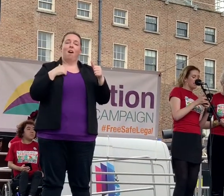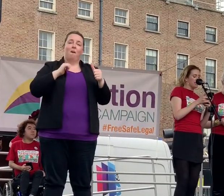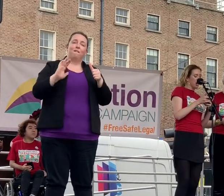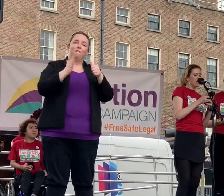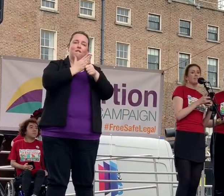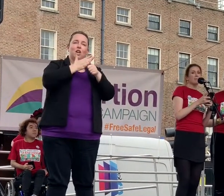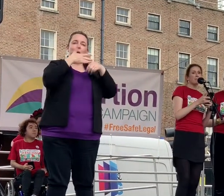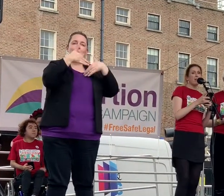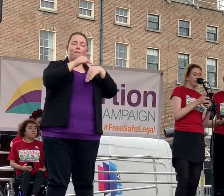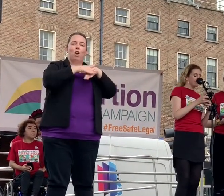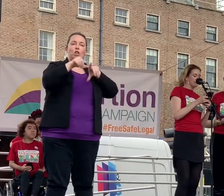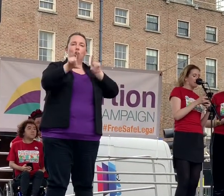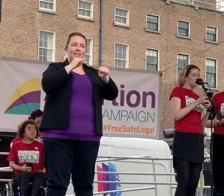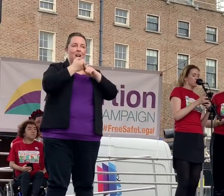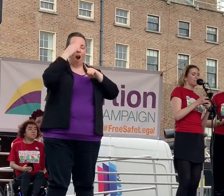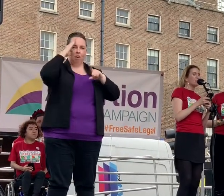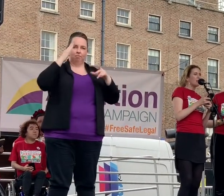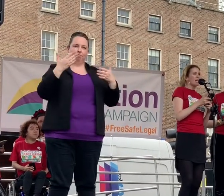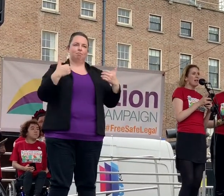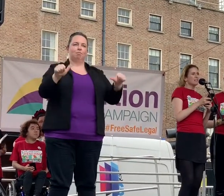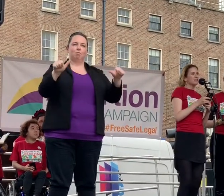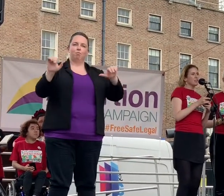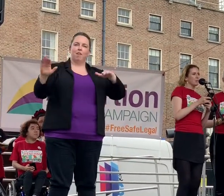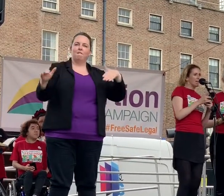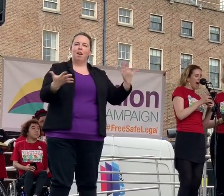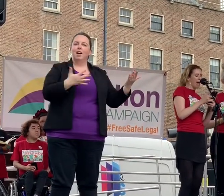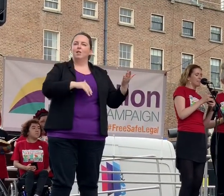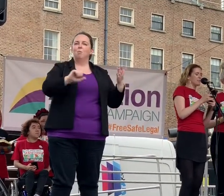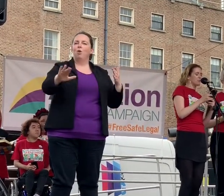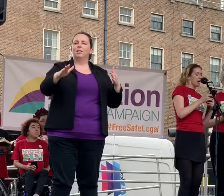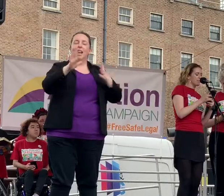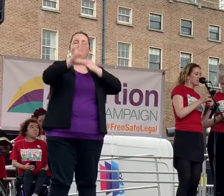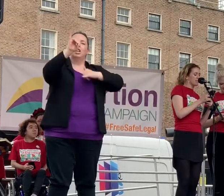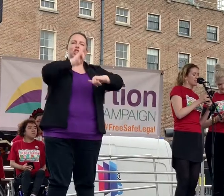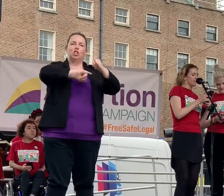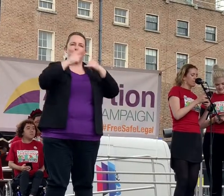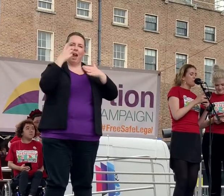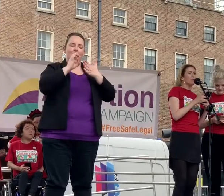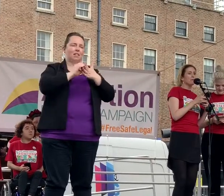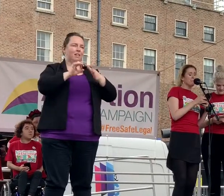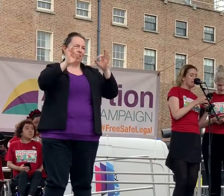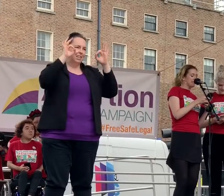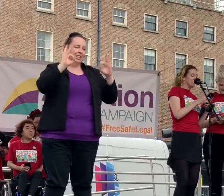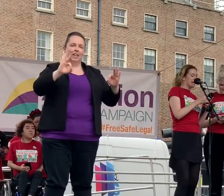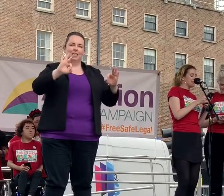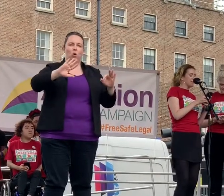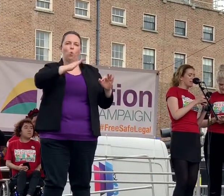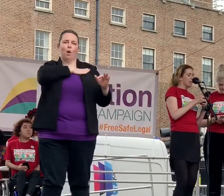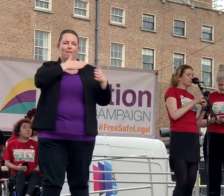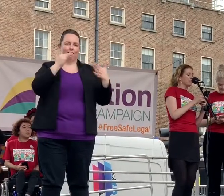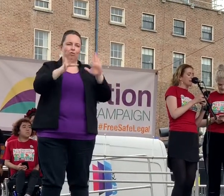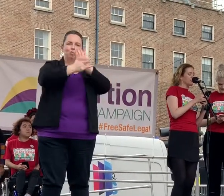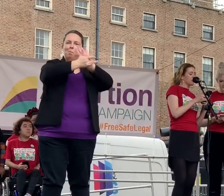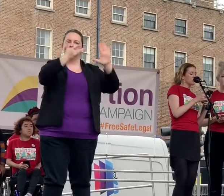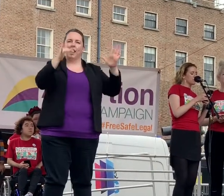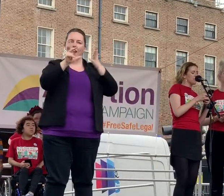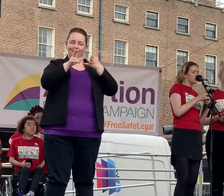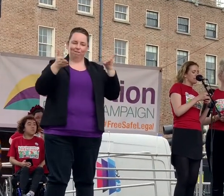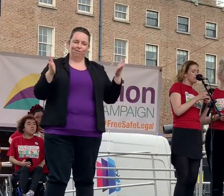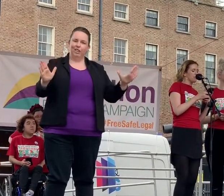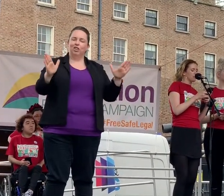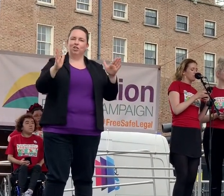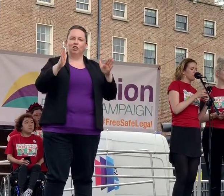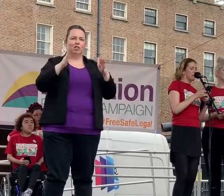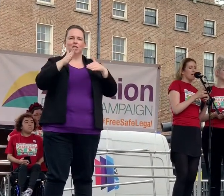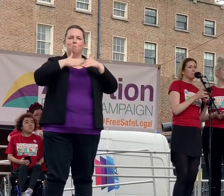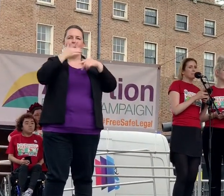Choice in an Ireland that provides abortion. Last year we had an incredible victory. We repealed the 8th. It was about so much more